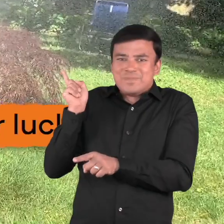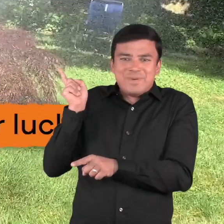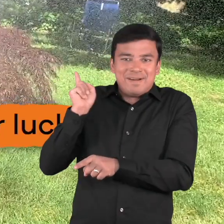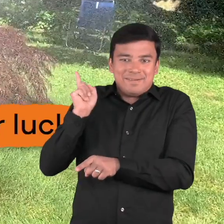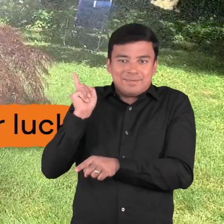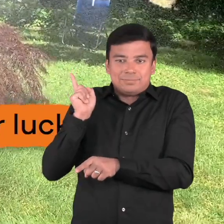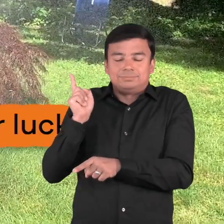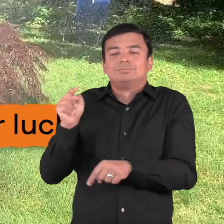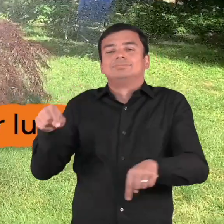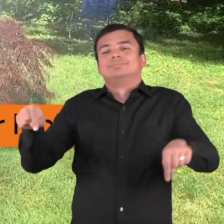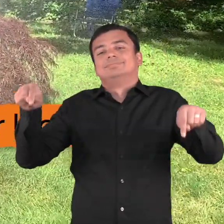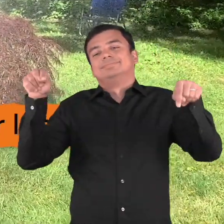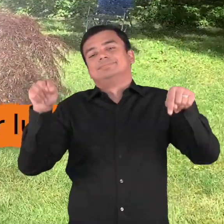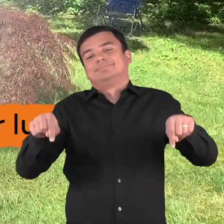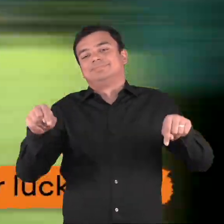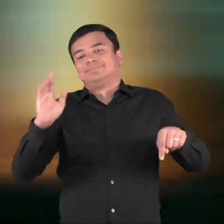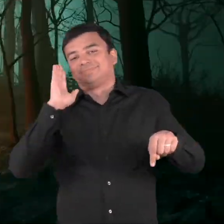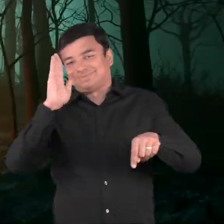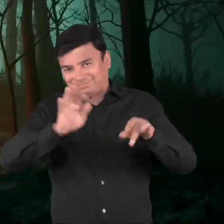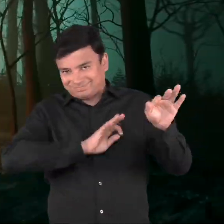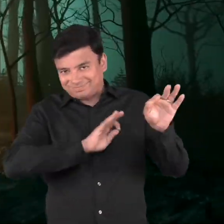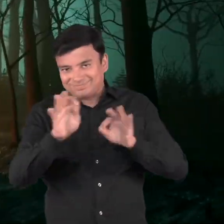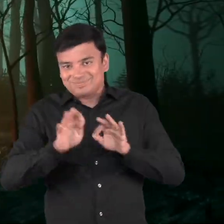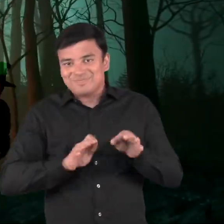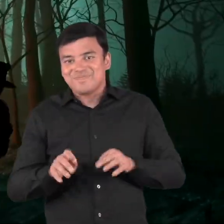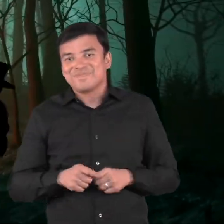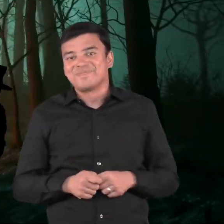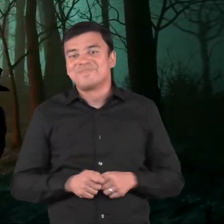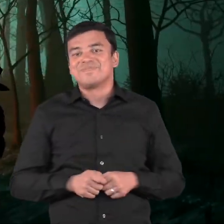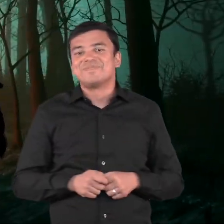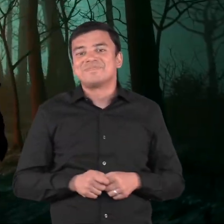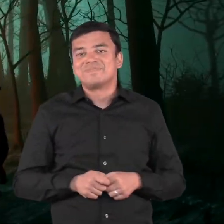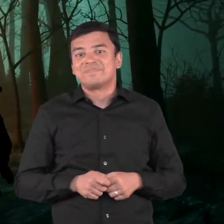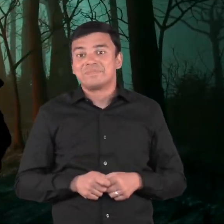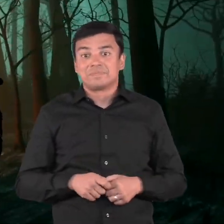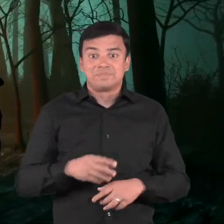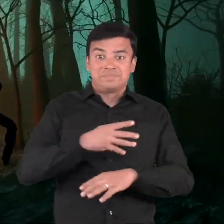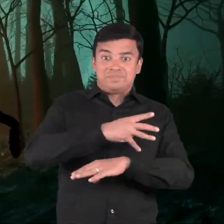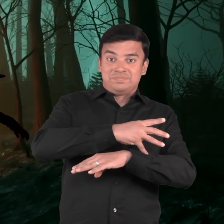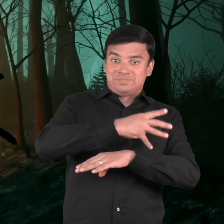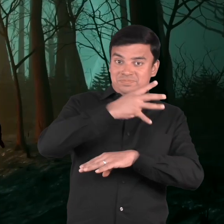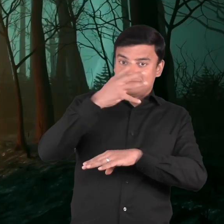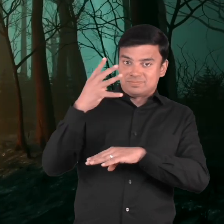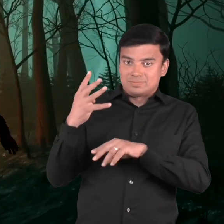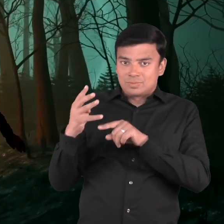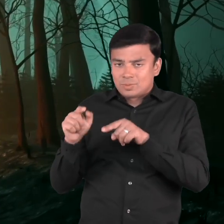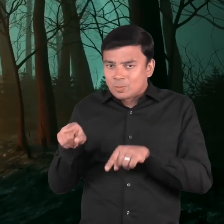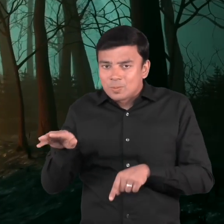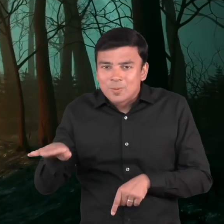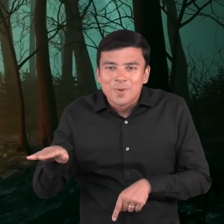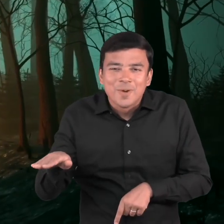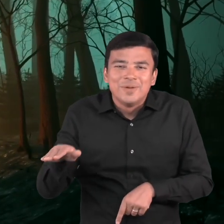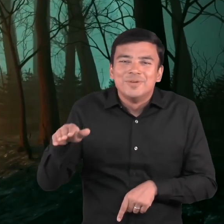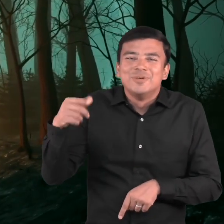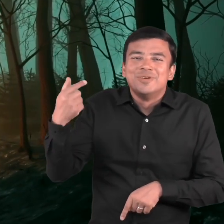your lucky day. And not because there's a leprechaun waiting at the end of the rainbow with a pot of gold.